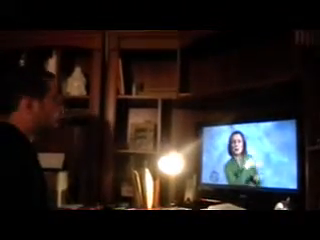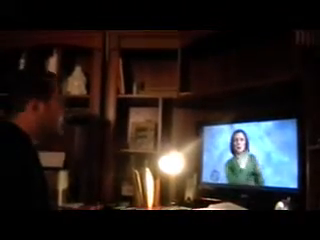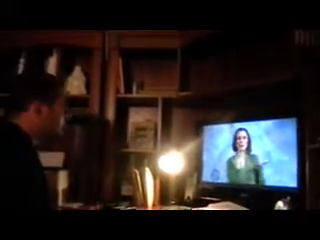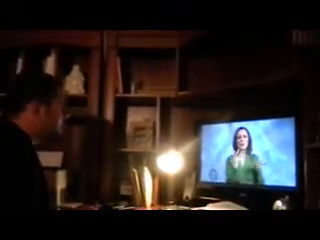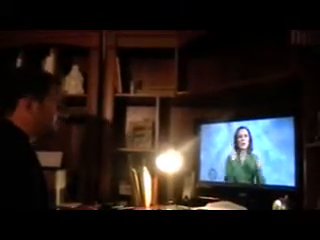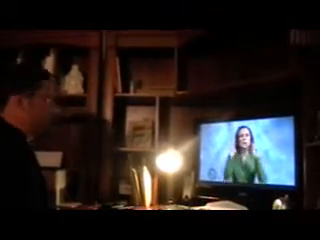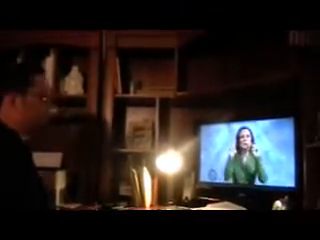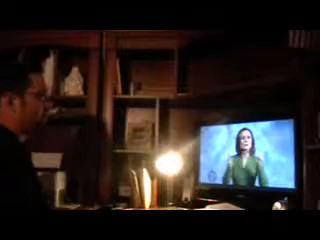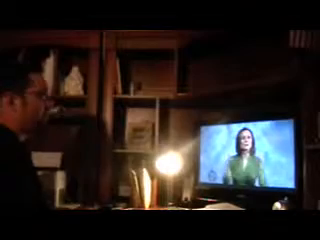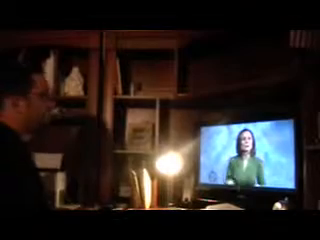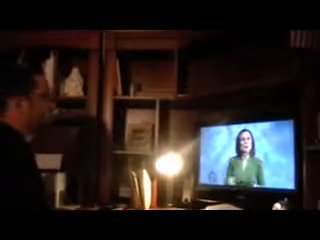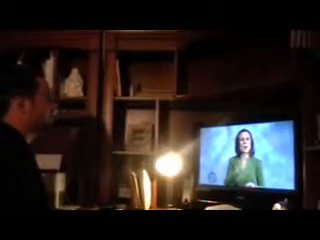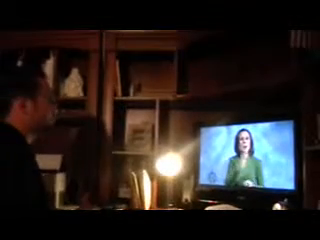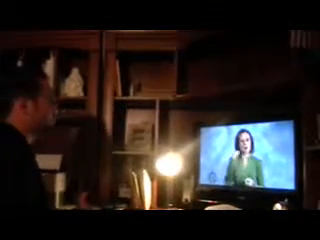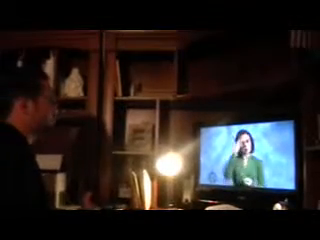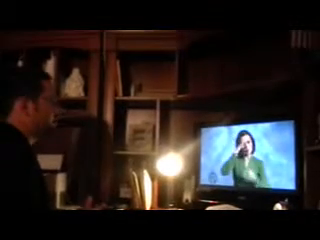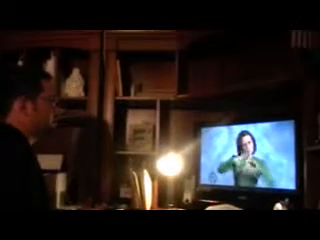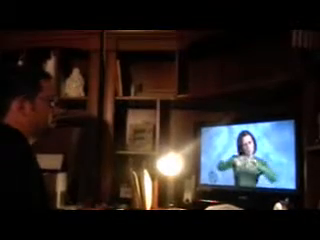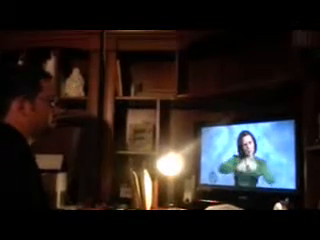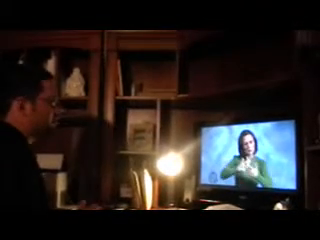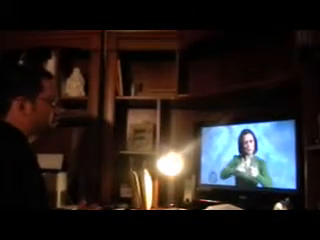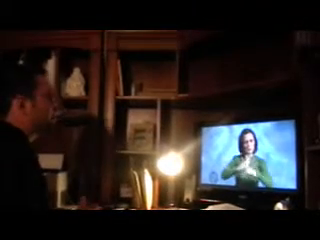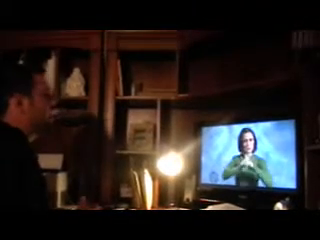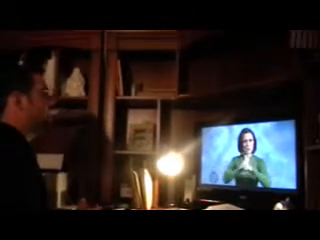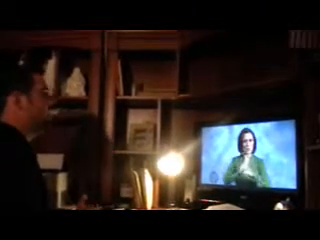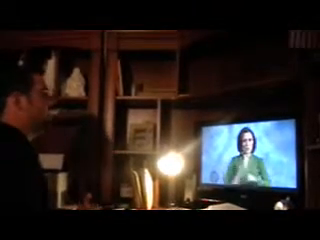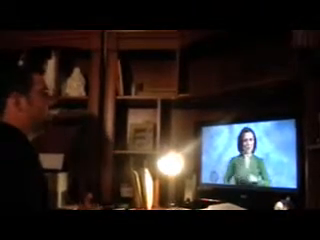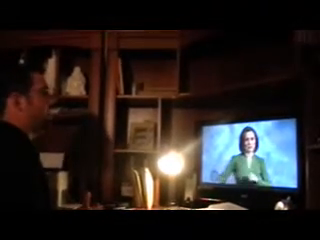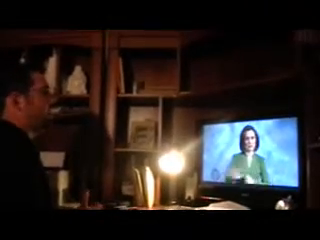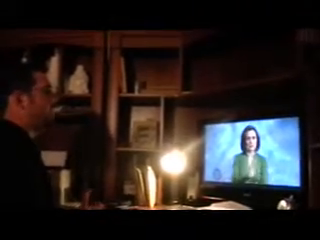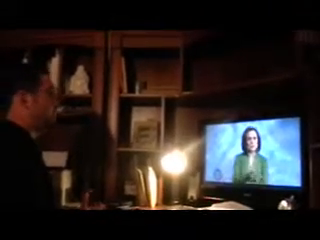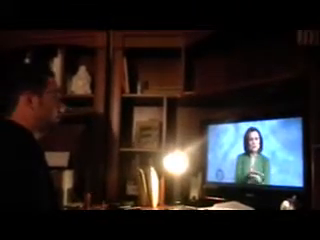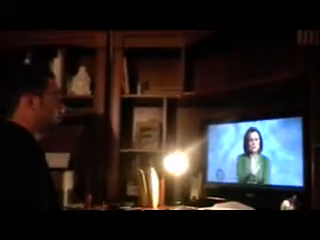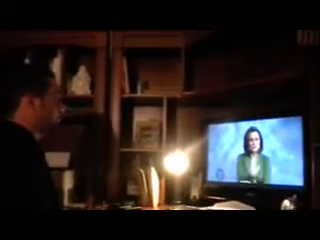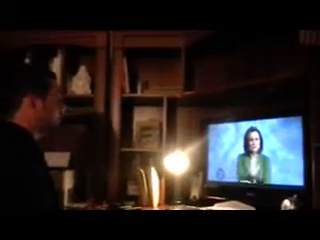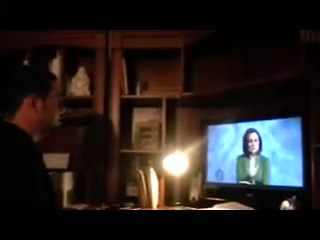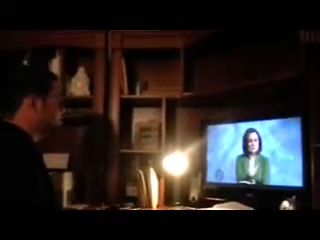hey, what's going on, get some more information on the issues, and know how to protect their rights.